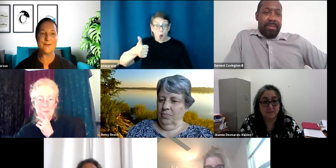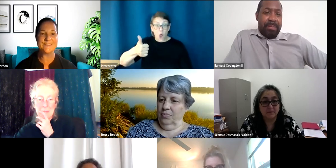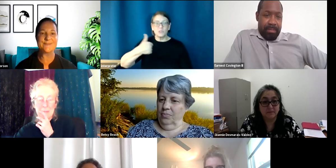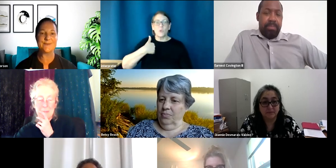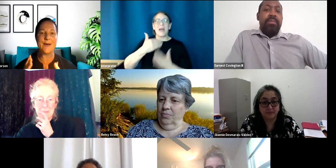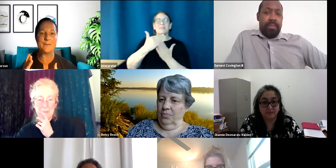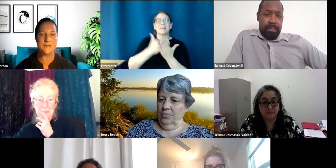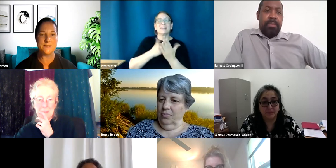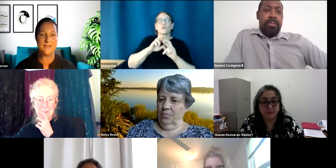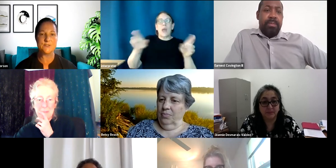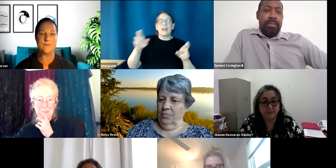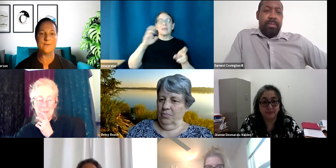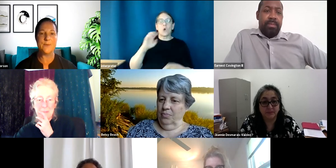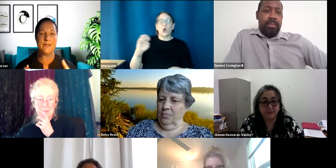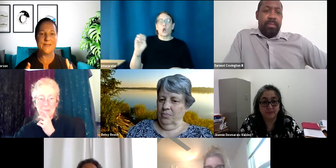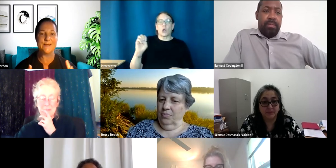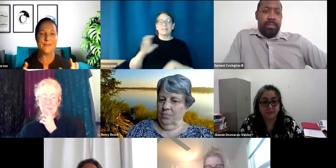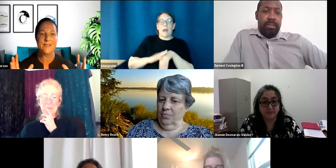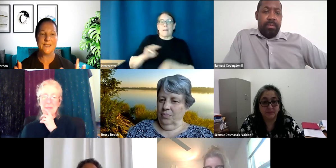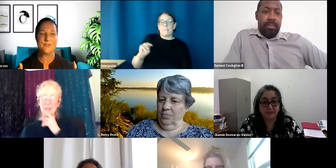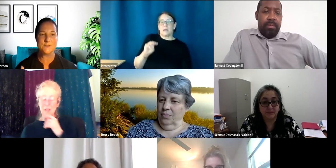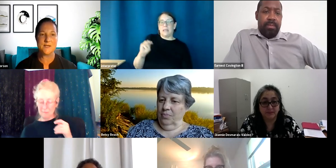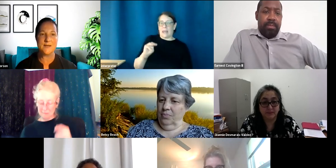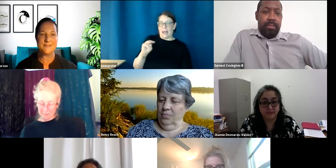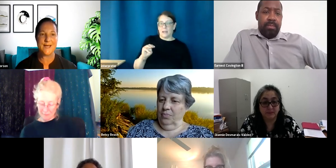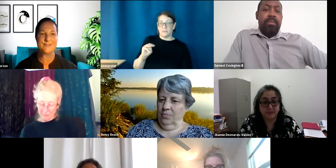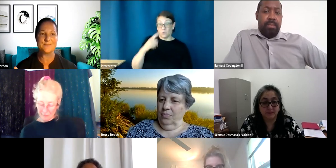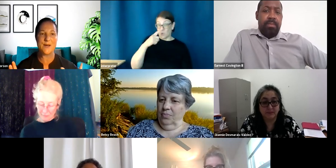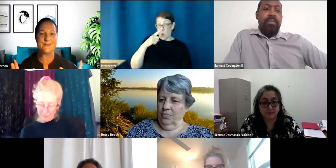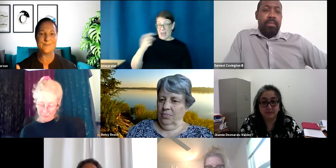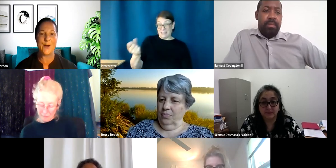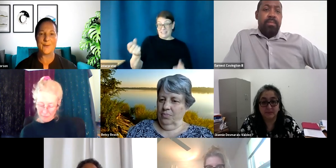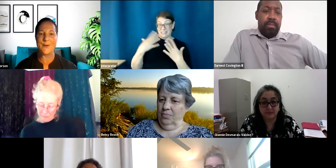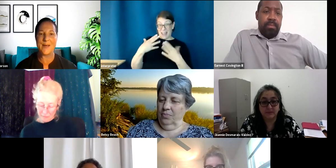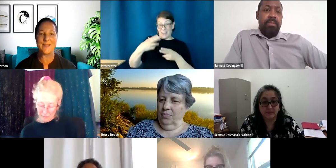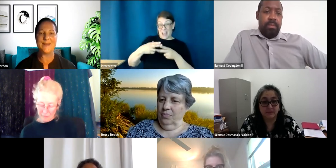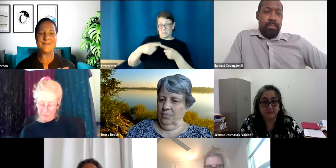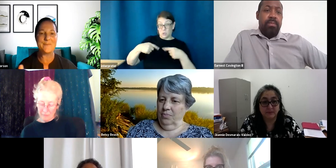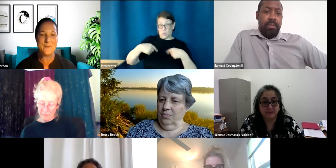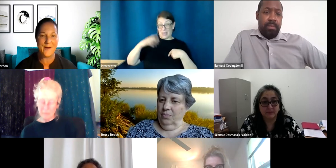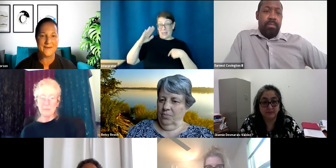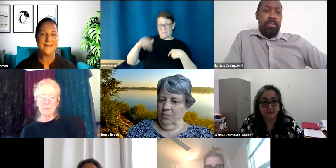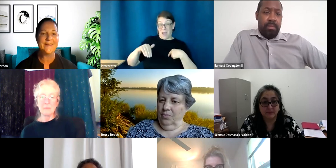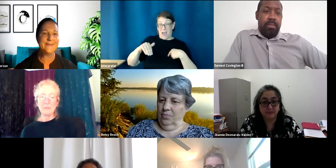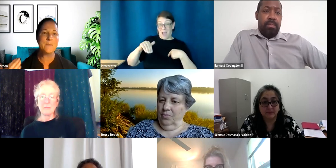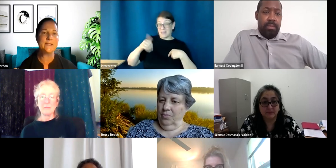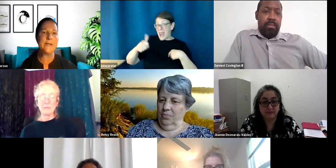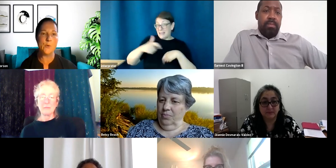earnest on Monday. So if everybody can get those contacts by tomorrow at any time you want. And then Monday